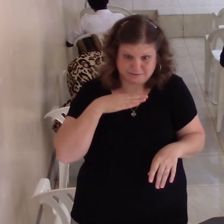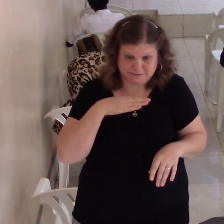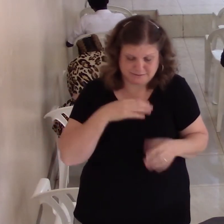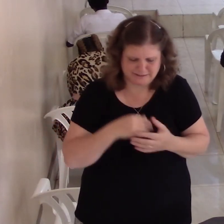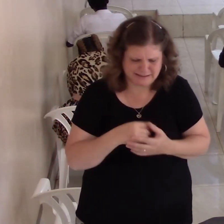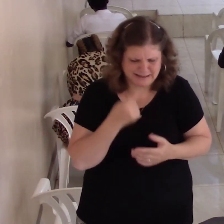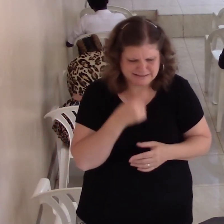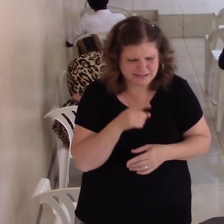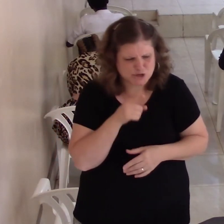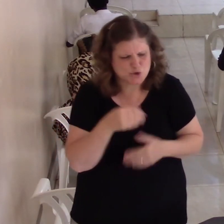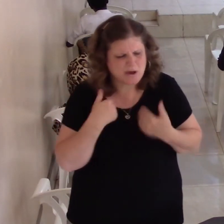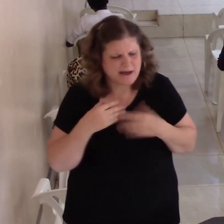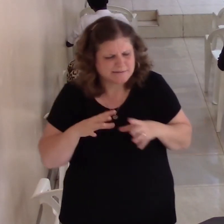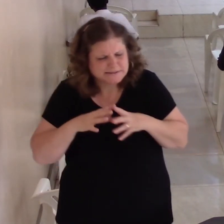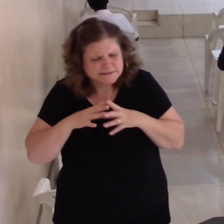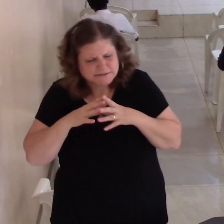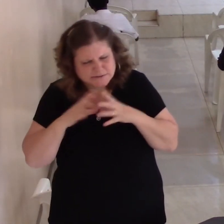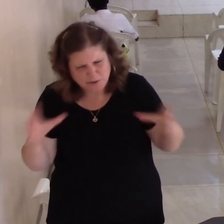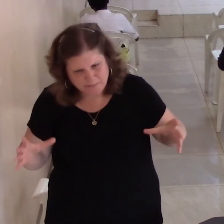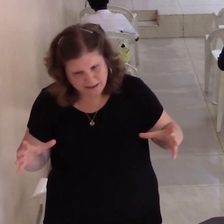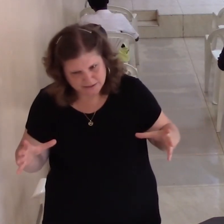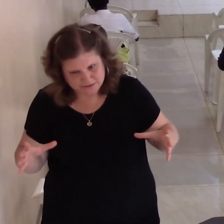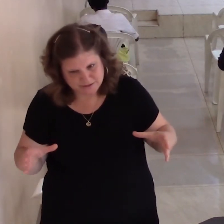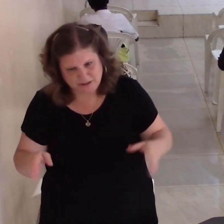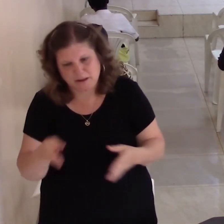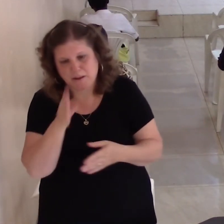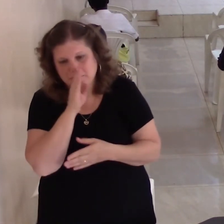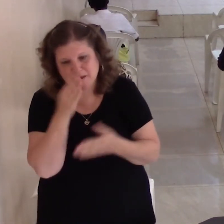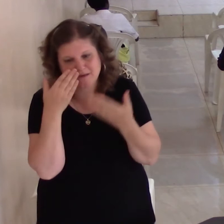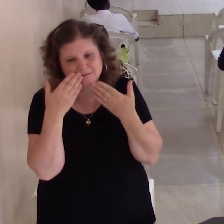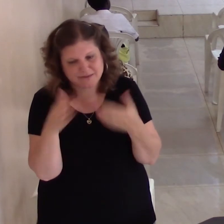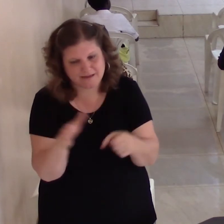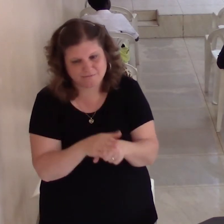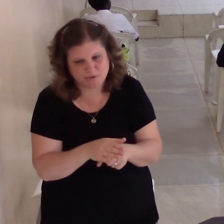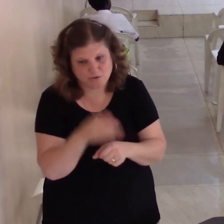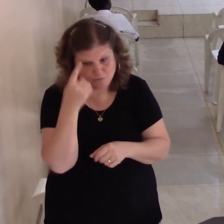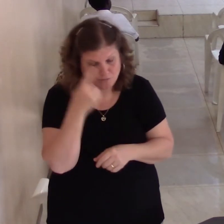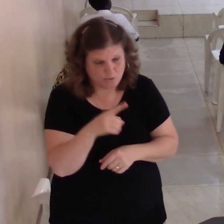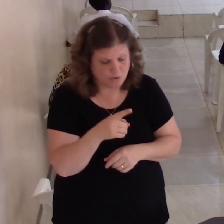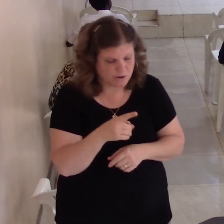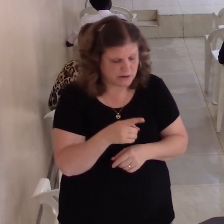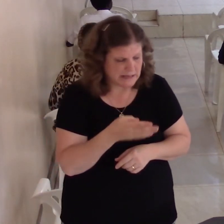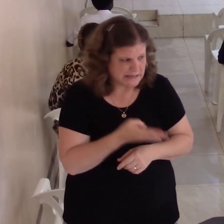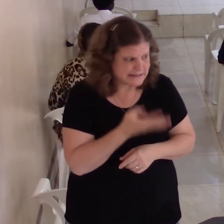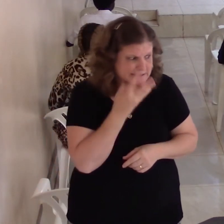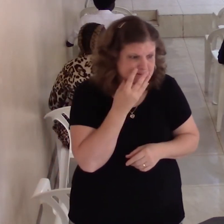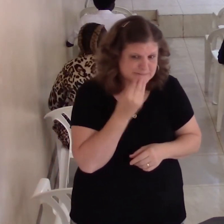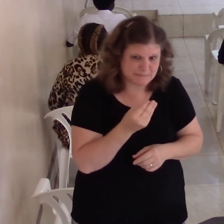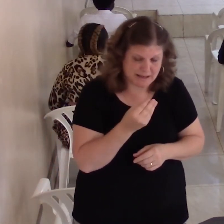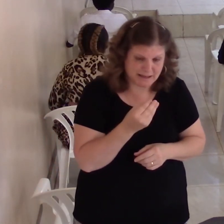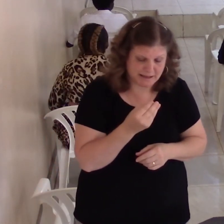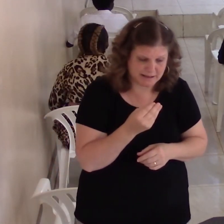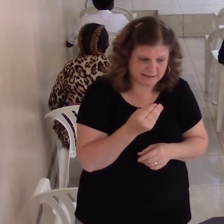said, you have so much. And you think, boy, this is the man who's looking at me to say, I wish I had a time that you over hand.